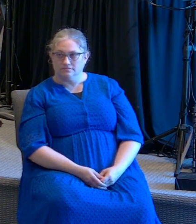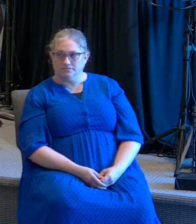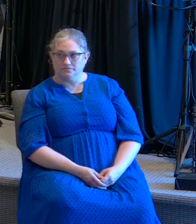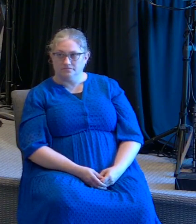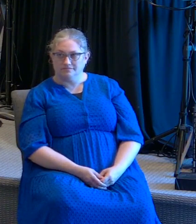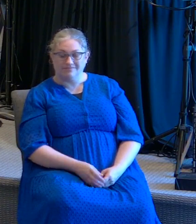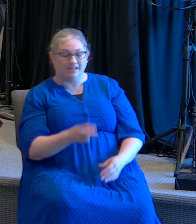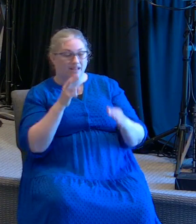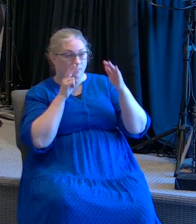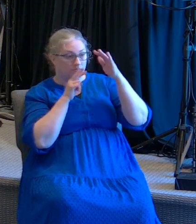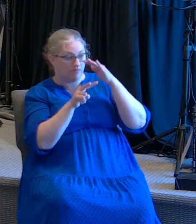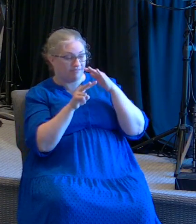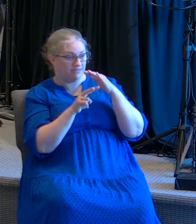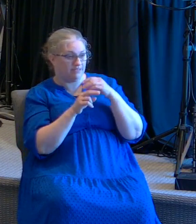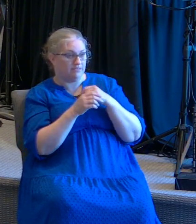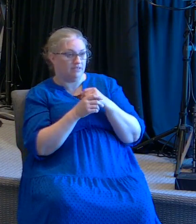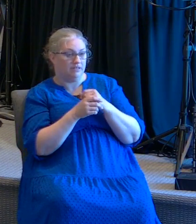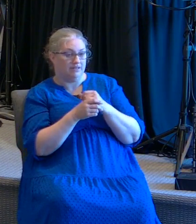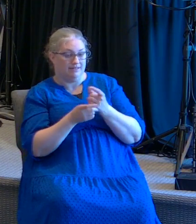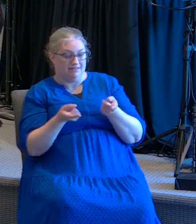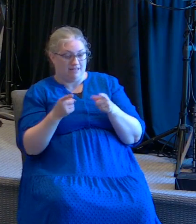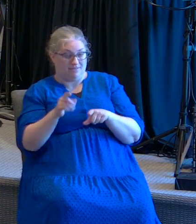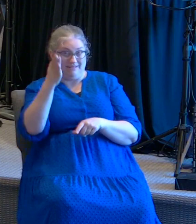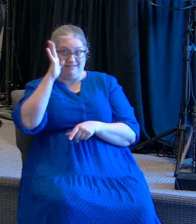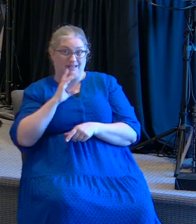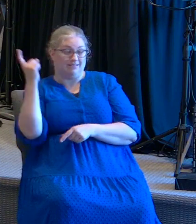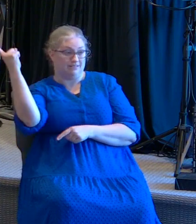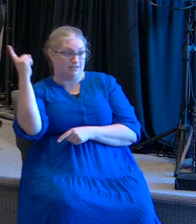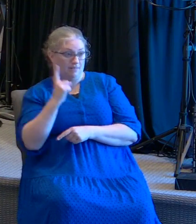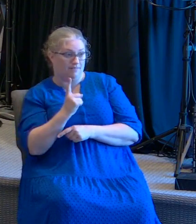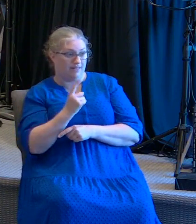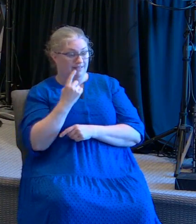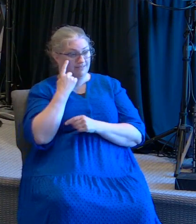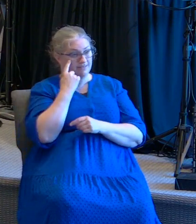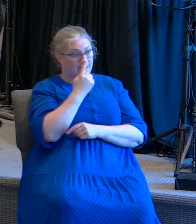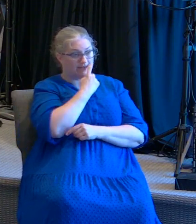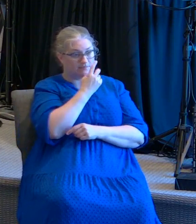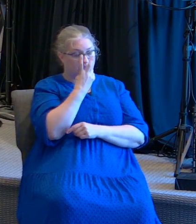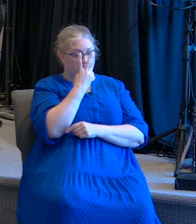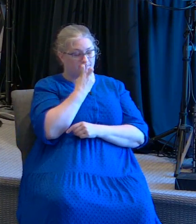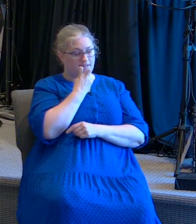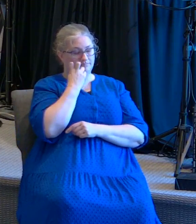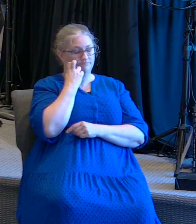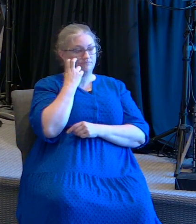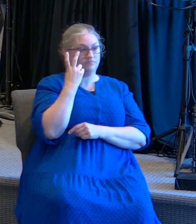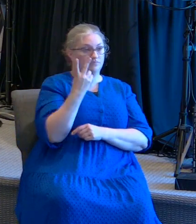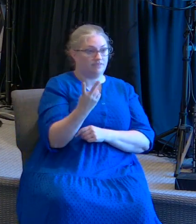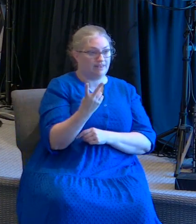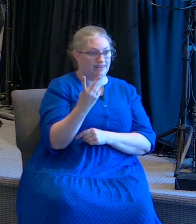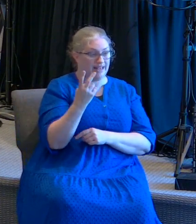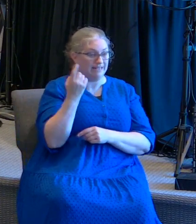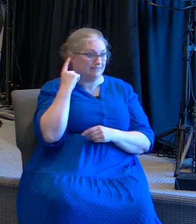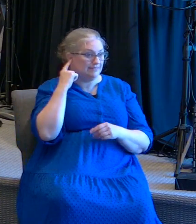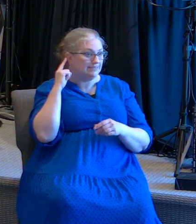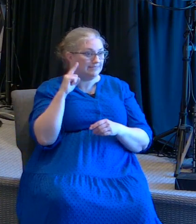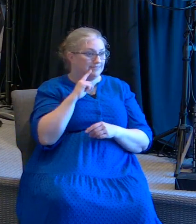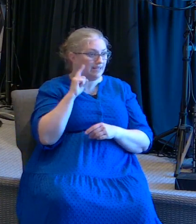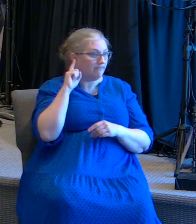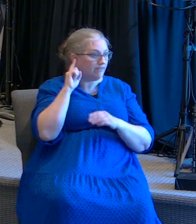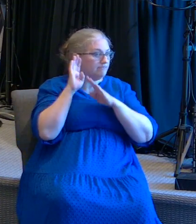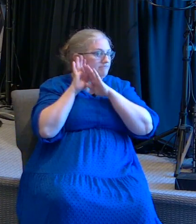and it prophesies that when God comes it says the eyes of the blind shall be opened and the ears of the deaf shall be unstopped